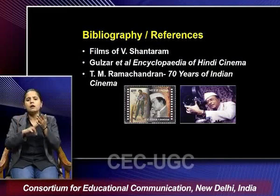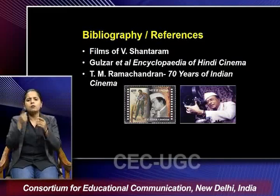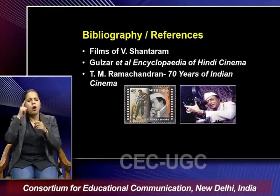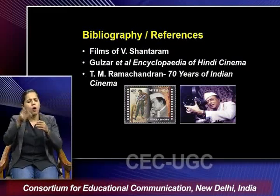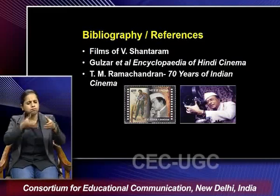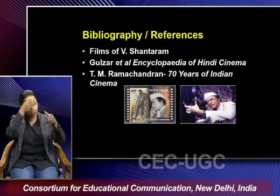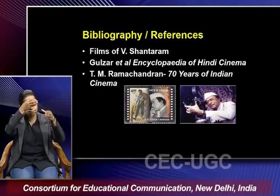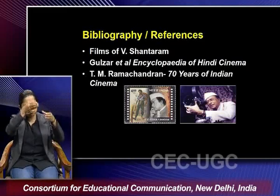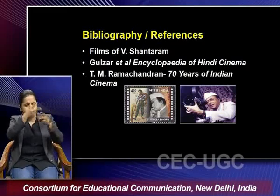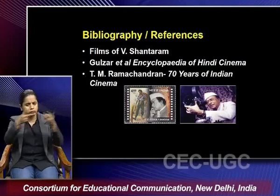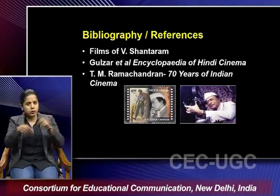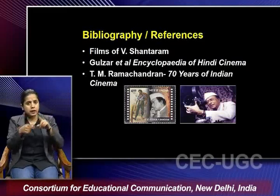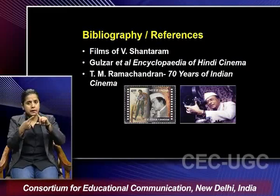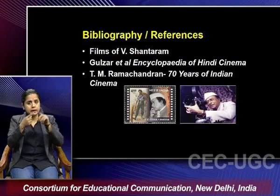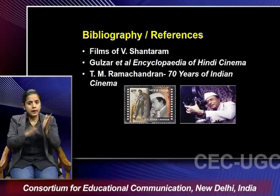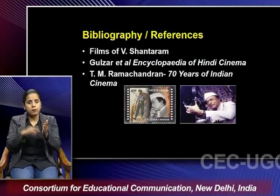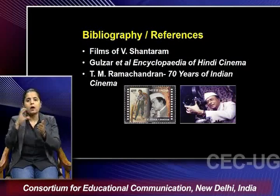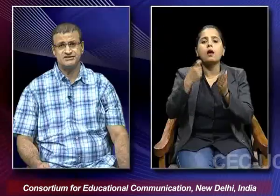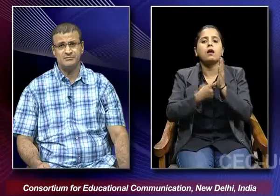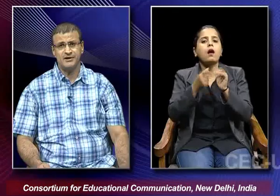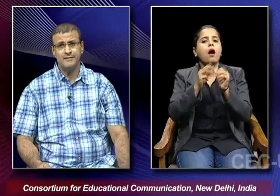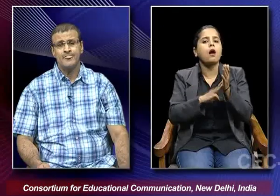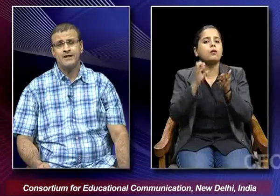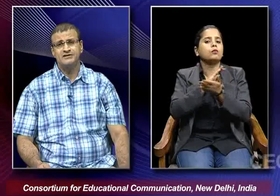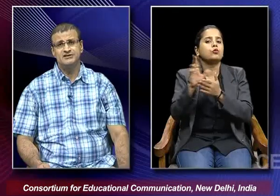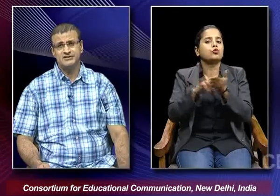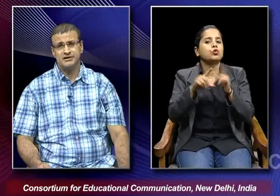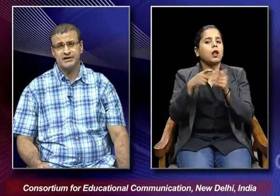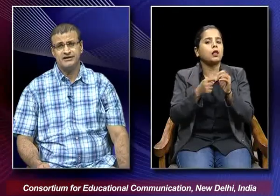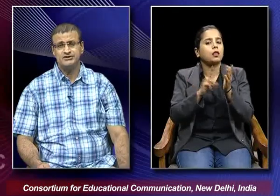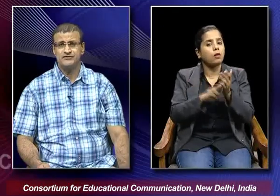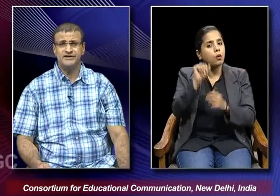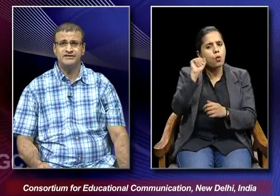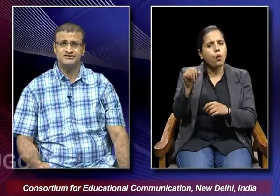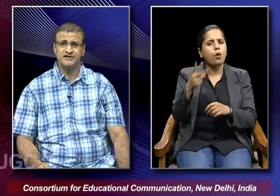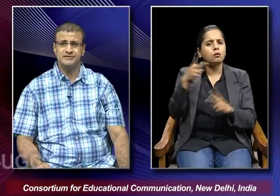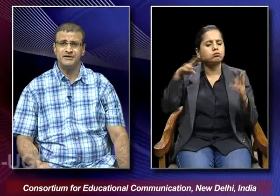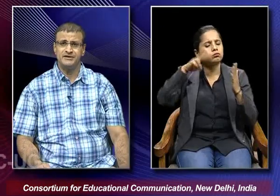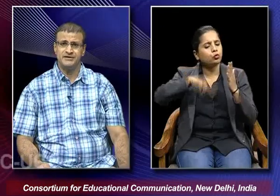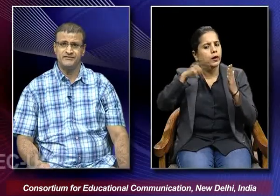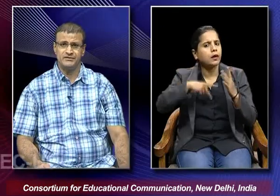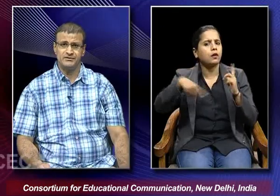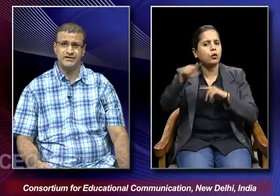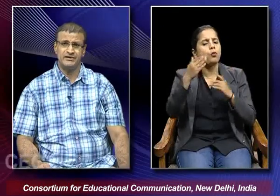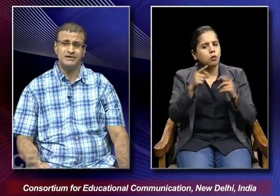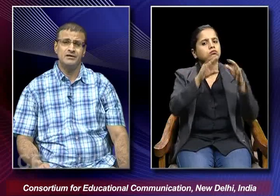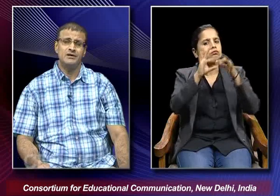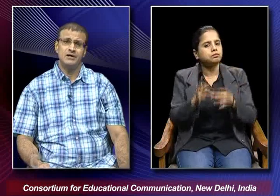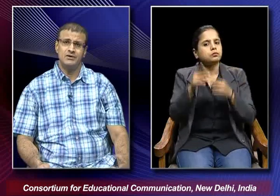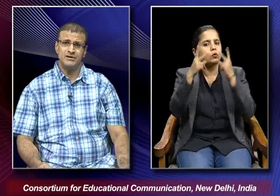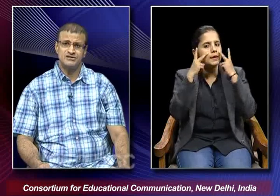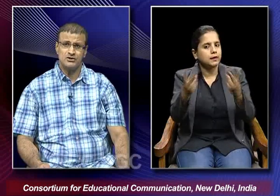T. M. Ramachandran's 70 years of Indian cinema, these kinds of readings can be referred when